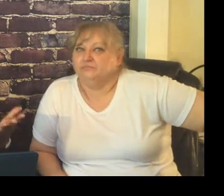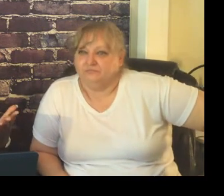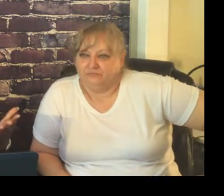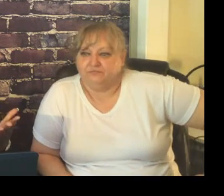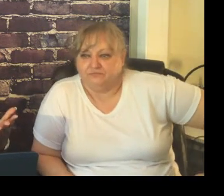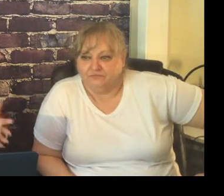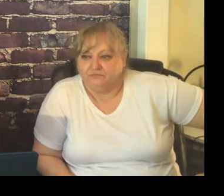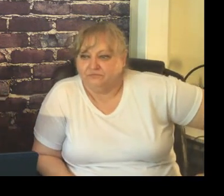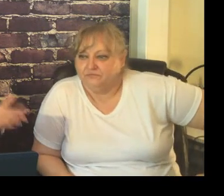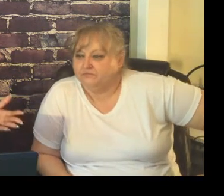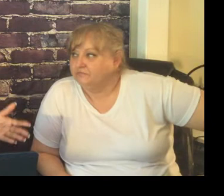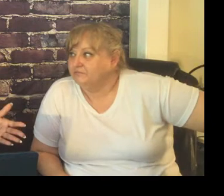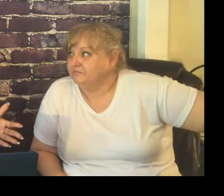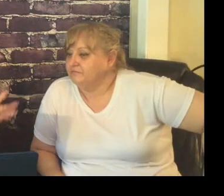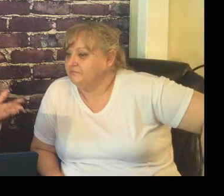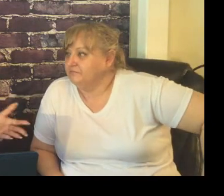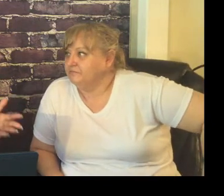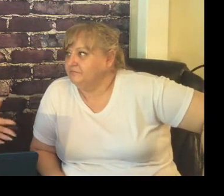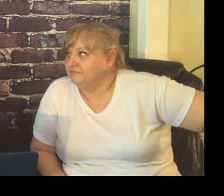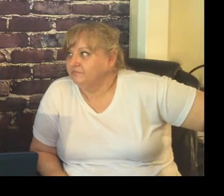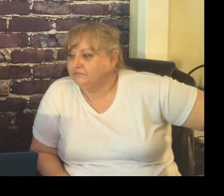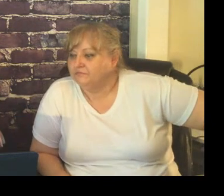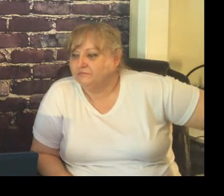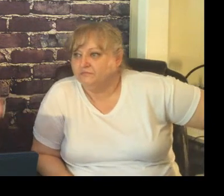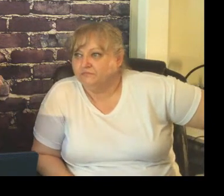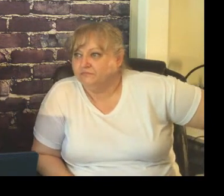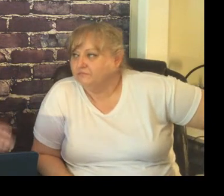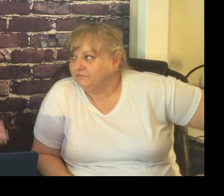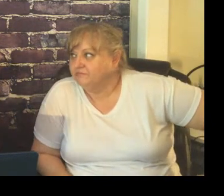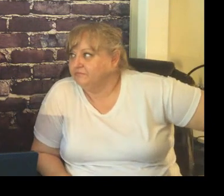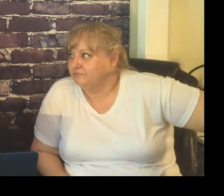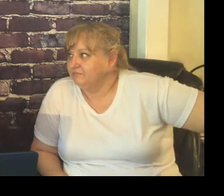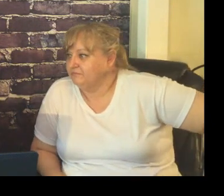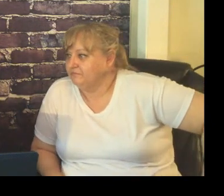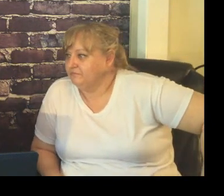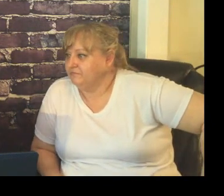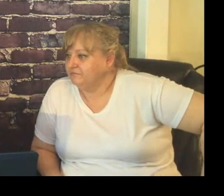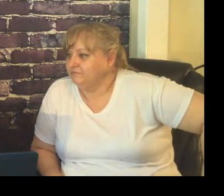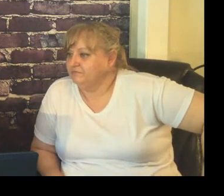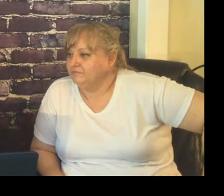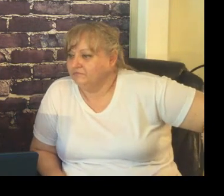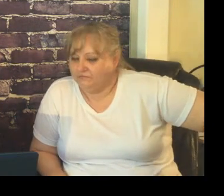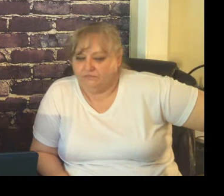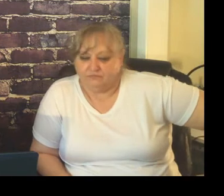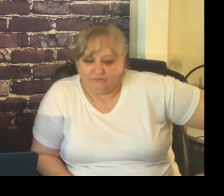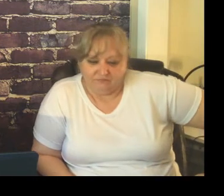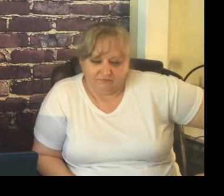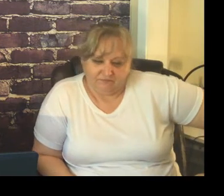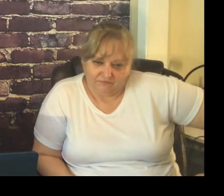some people might have put it because they just didn't understand y'all we basically made it made a plan to go to some houses